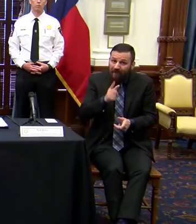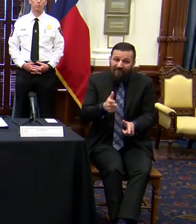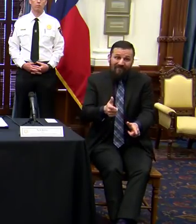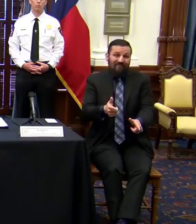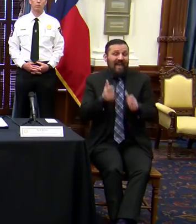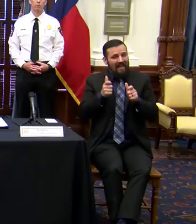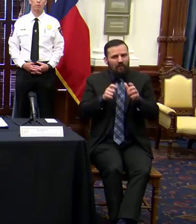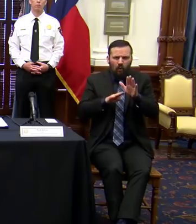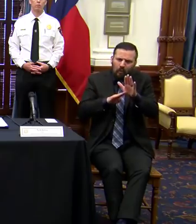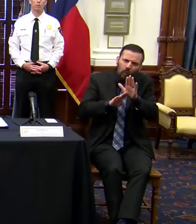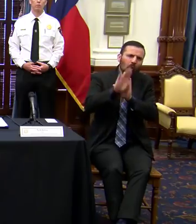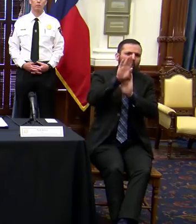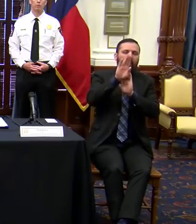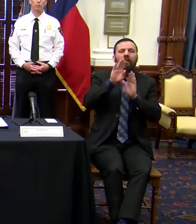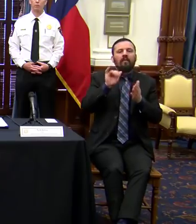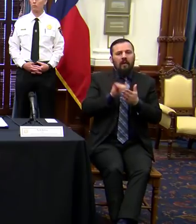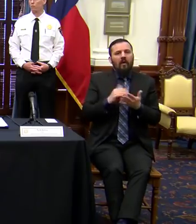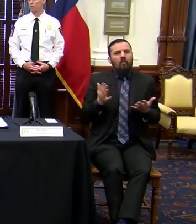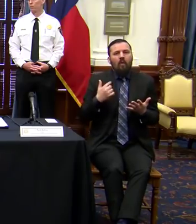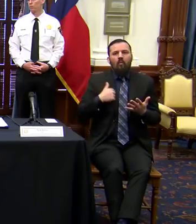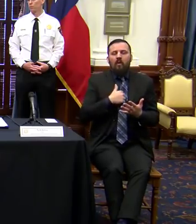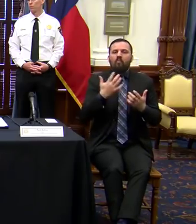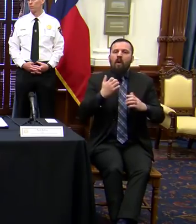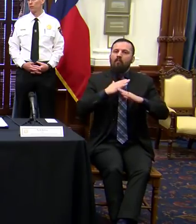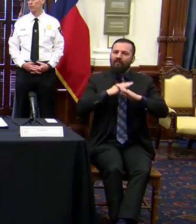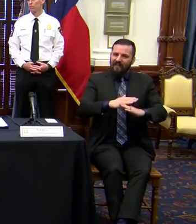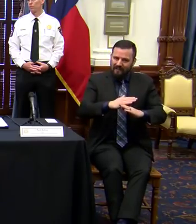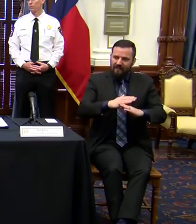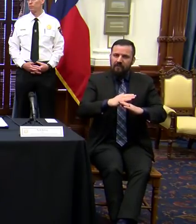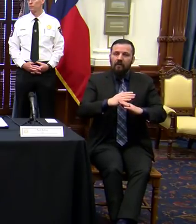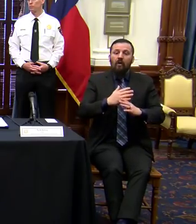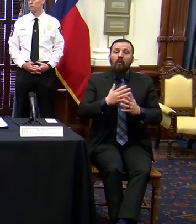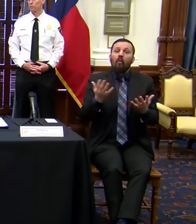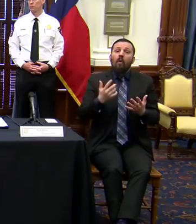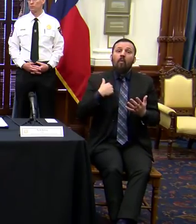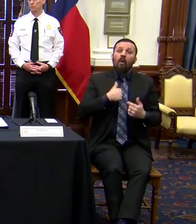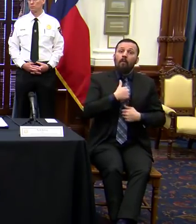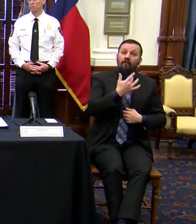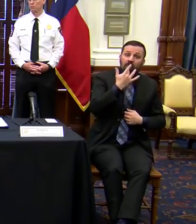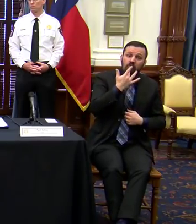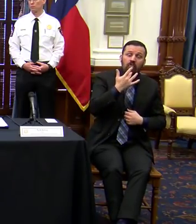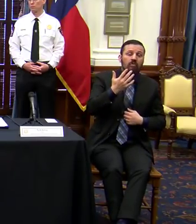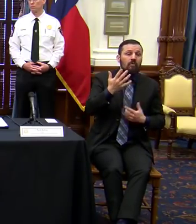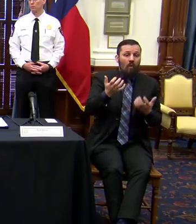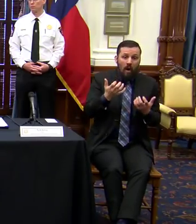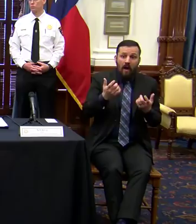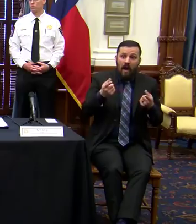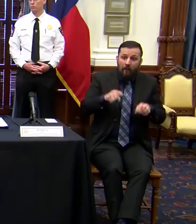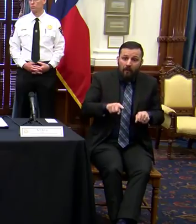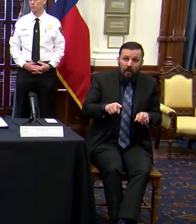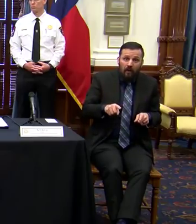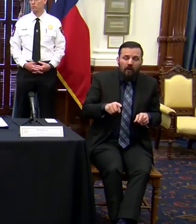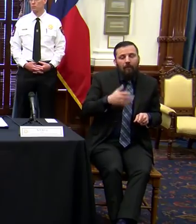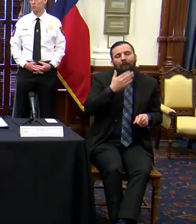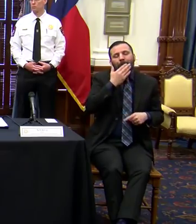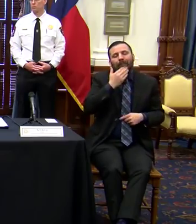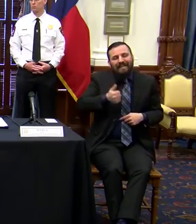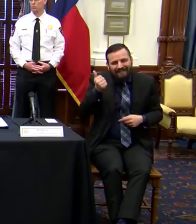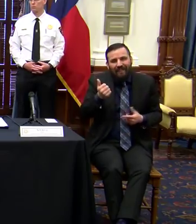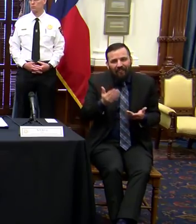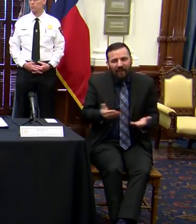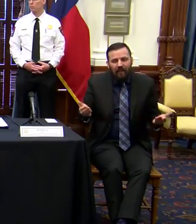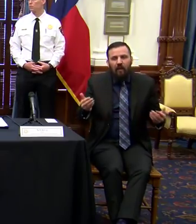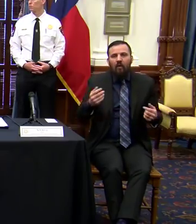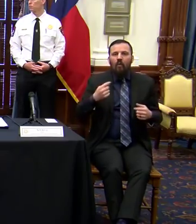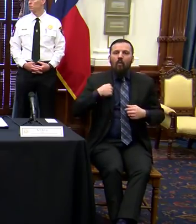steep rise, and that is the thing we want to prevent. So what we want to have happen, what we know is the best thing to have happen,